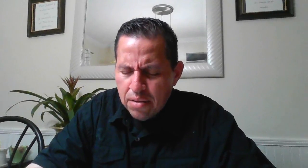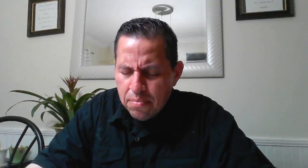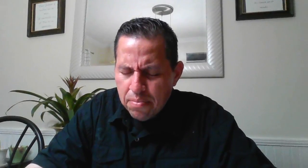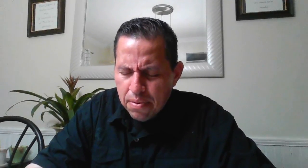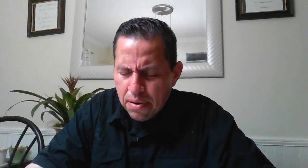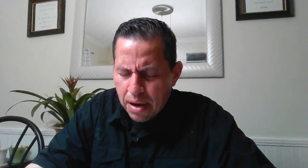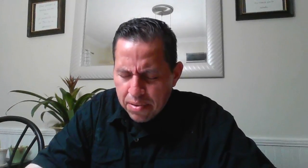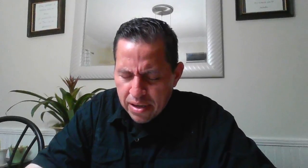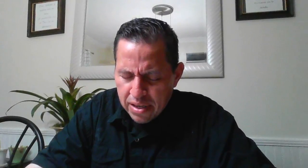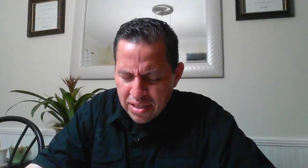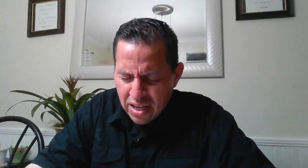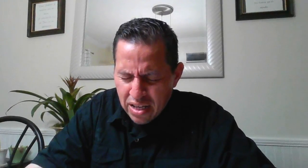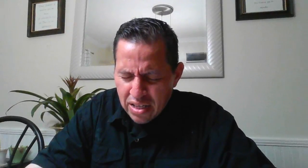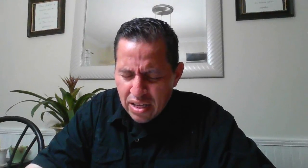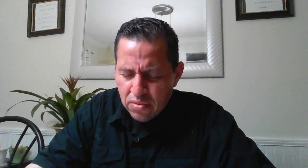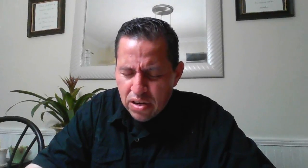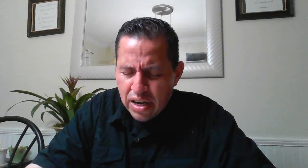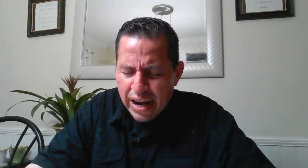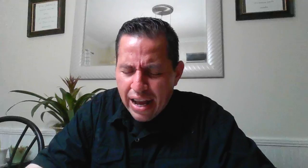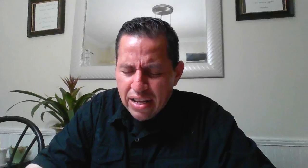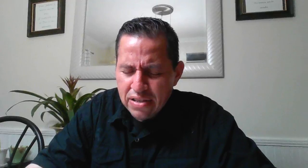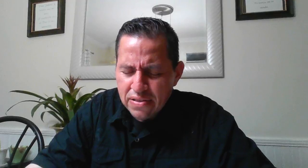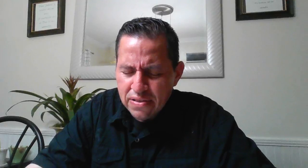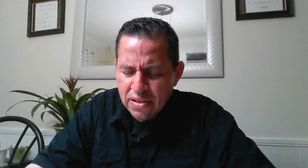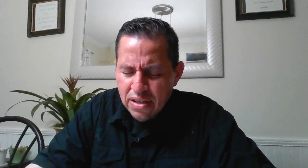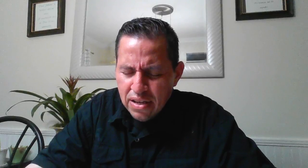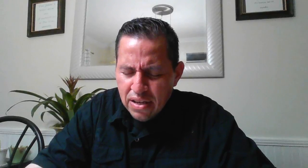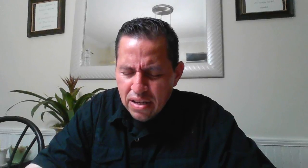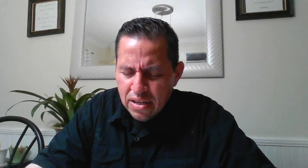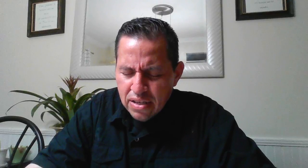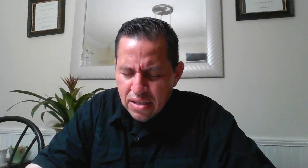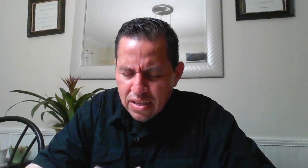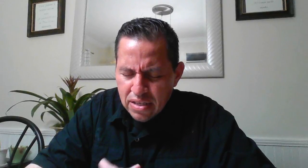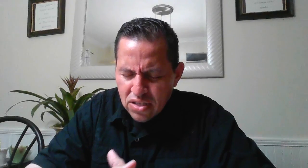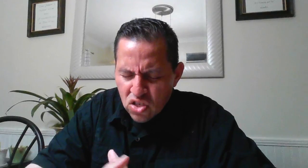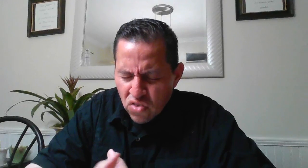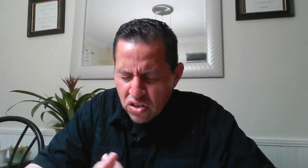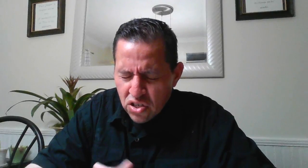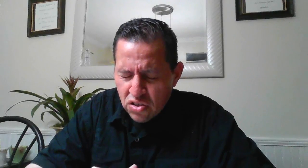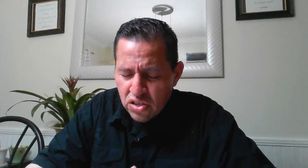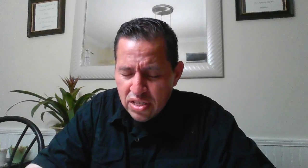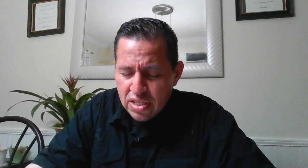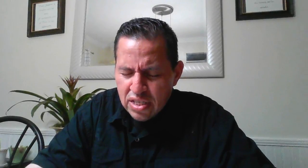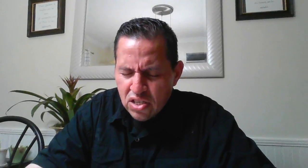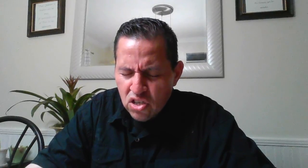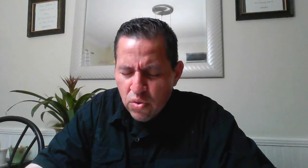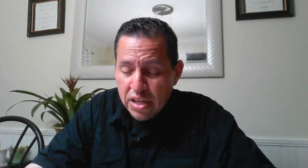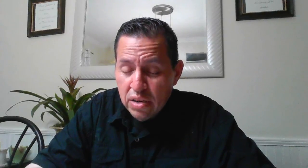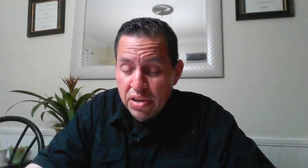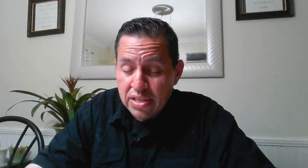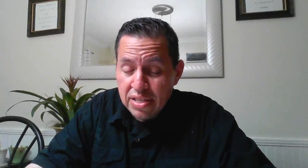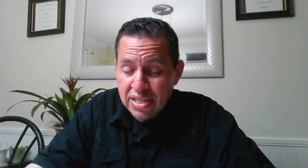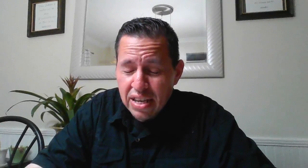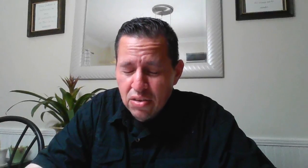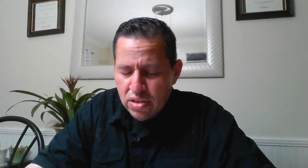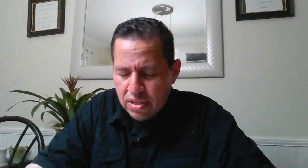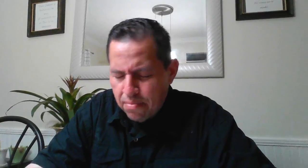properly done that were not structured in such a way that we can say it was a